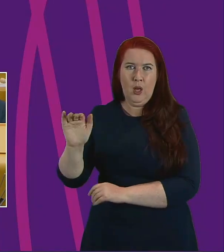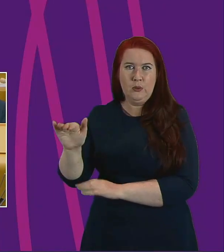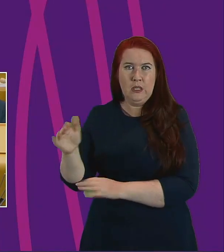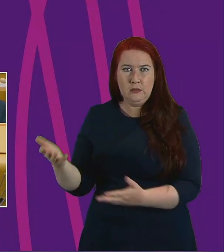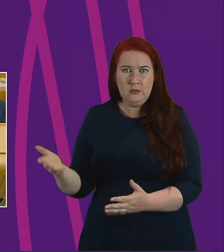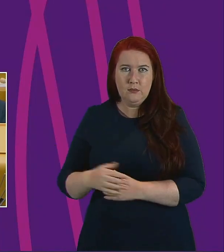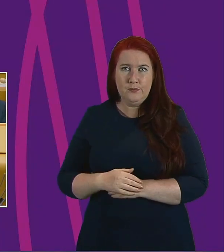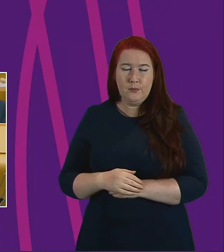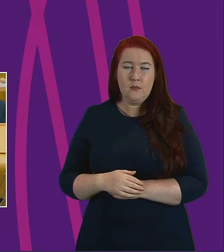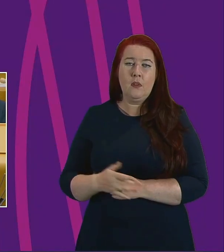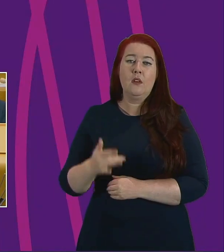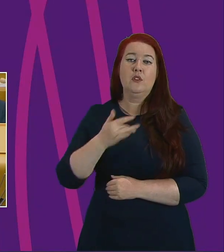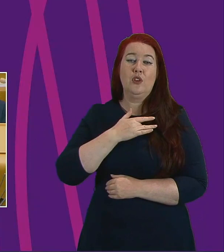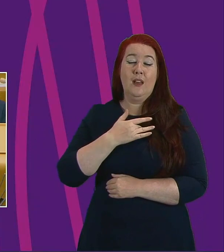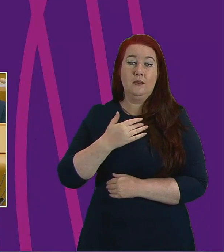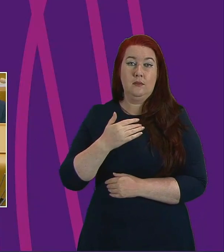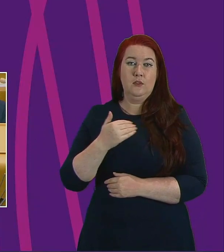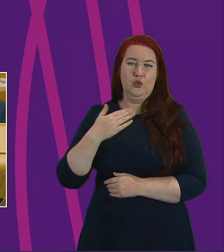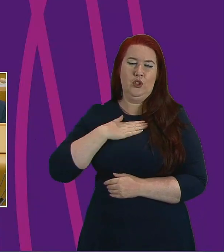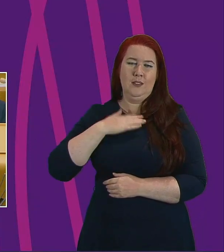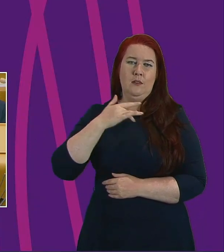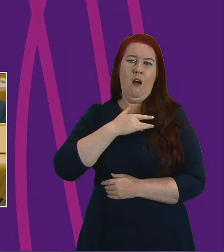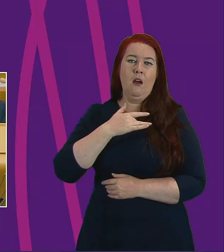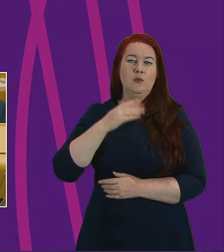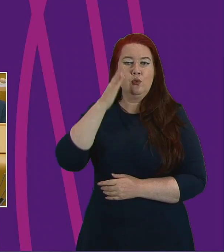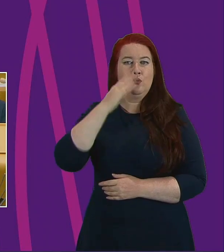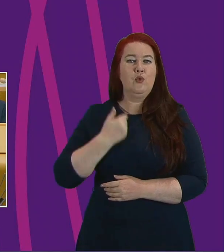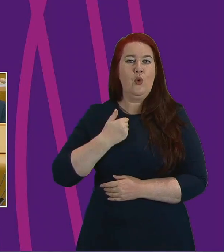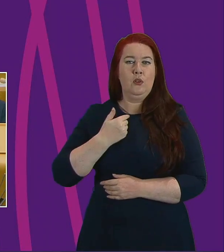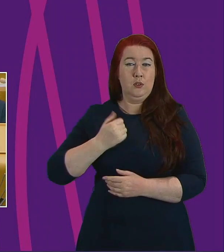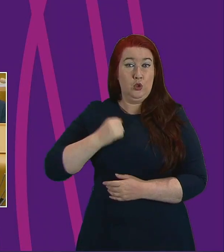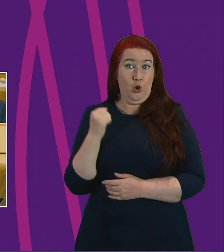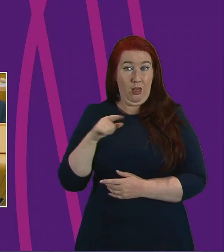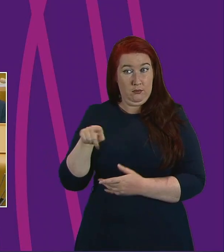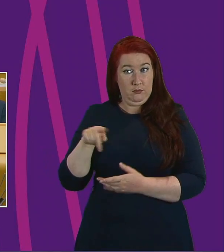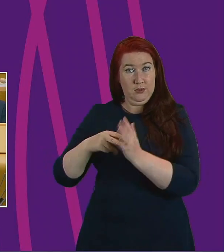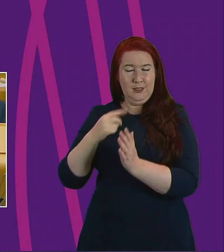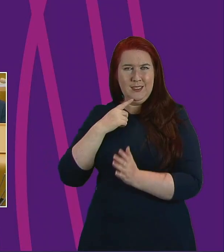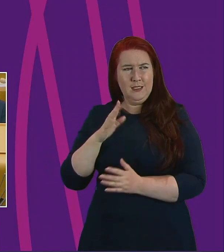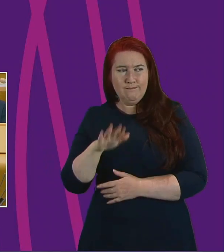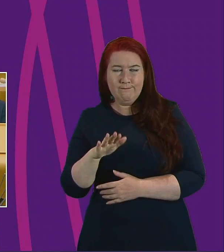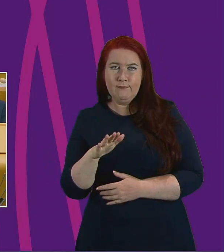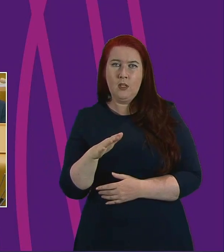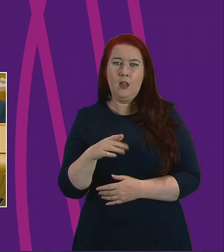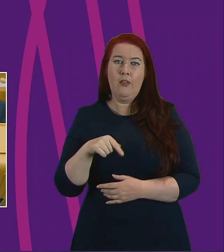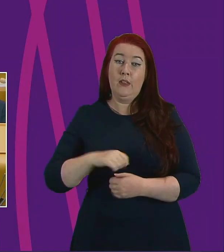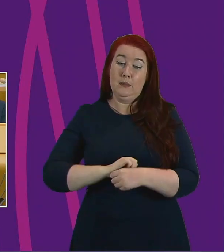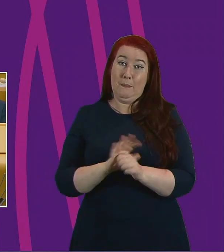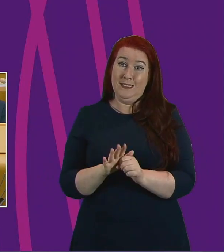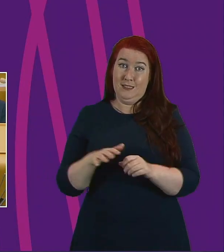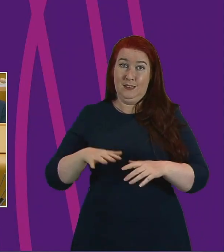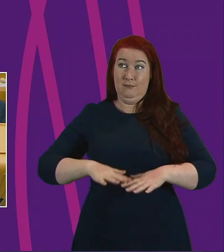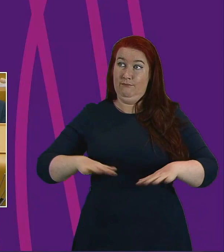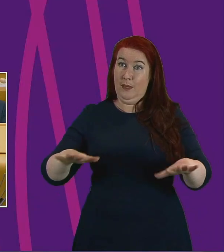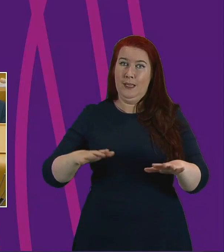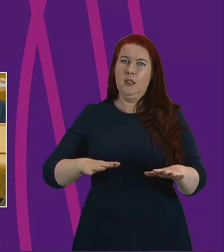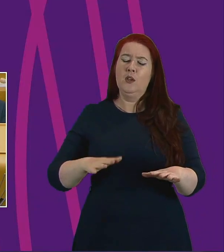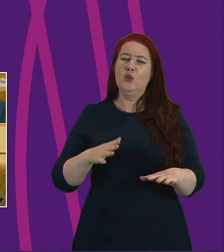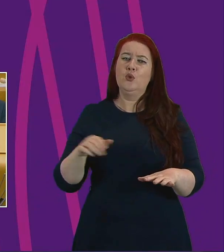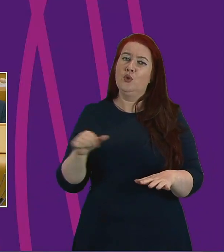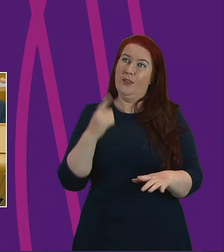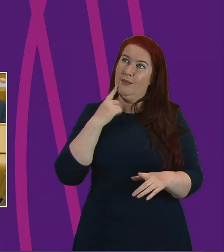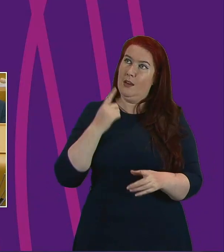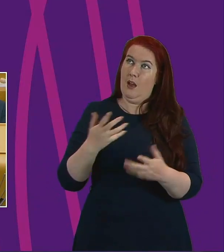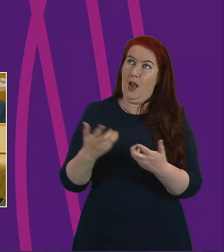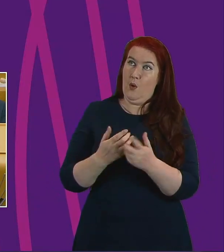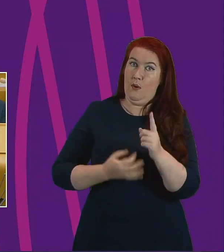Chest Heart and Stroke Scotland refers not to how we can make the pandemic an opportunity to do better, but what we need to